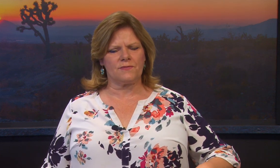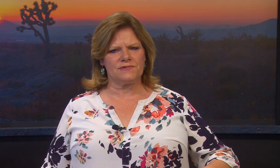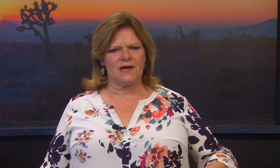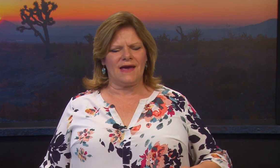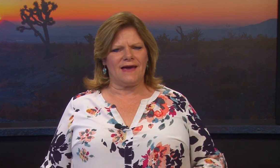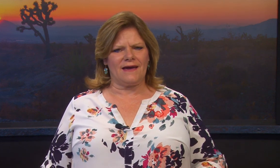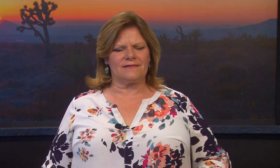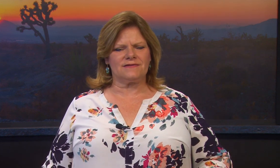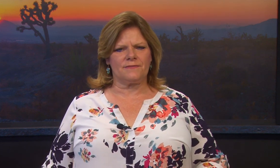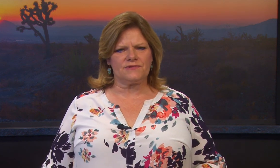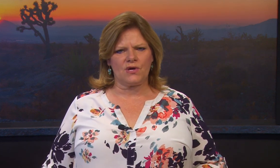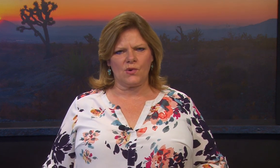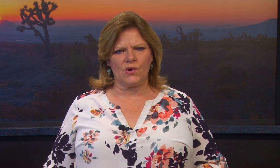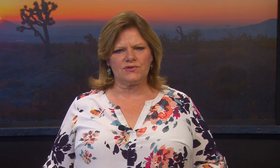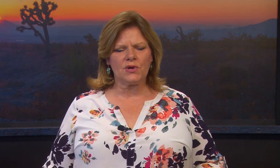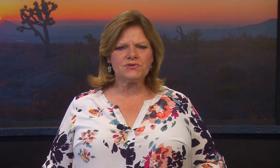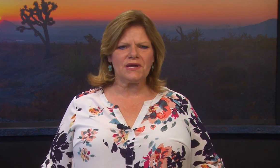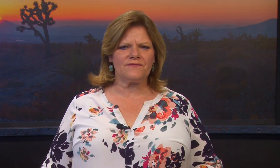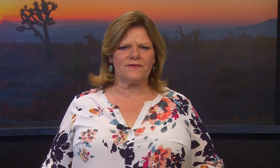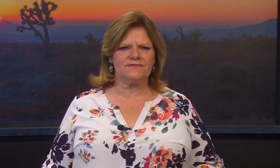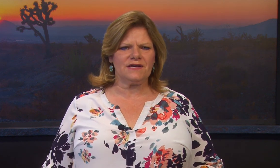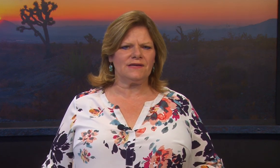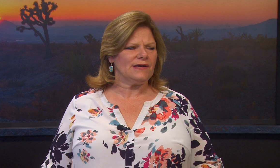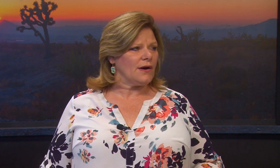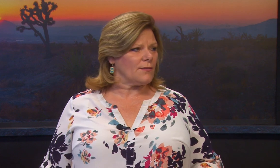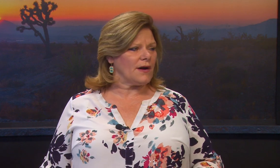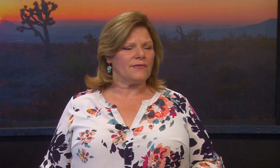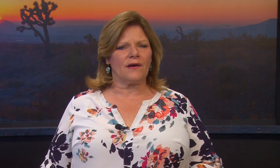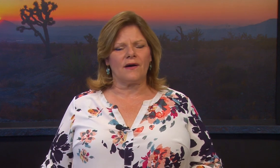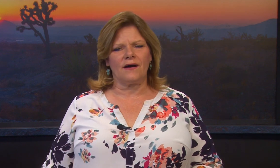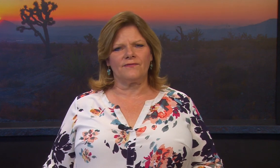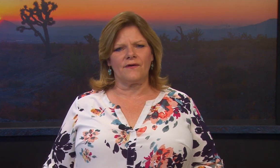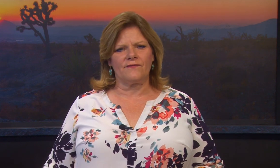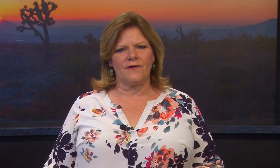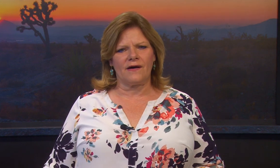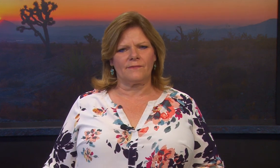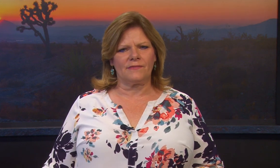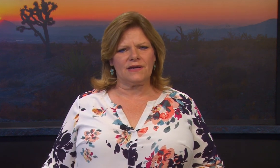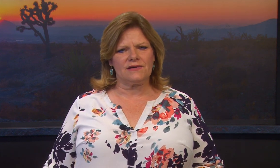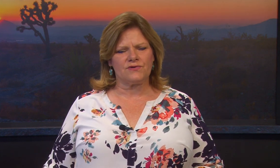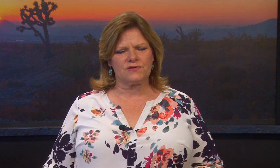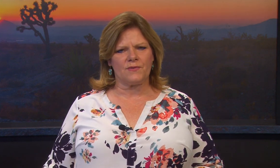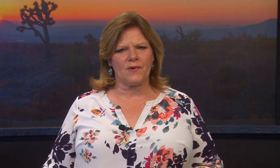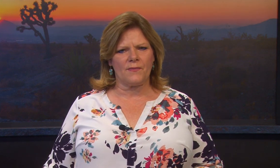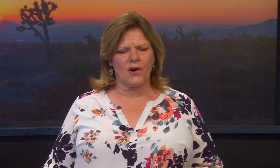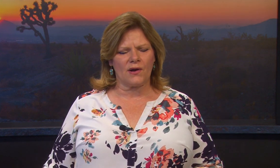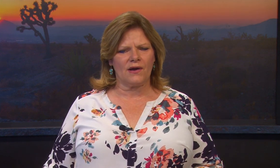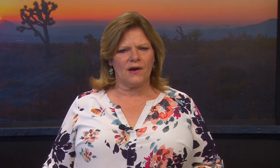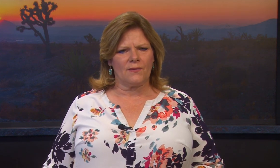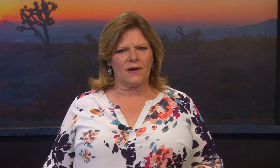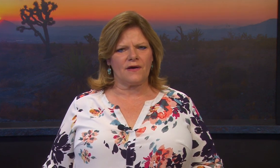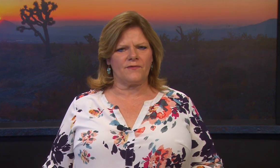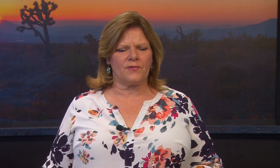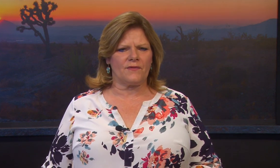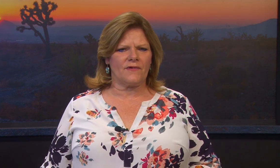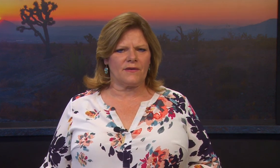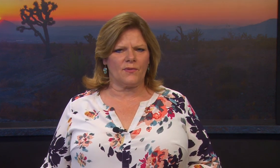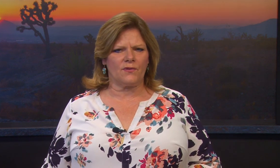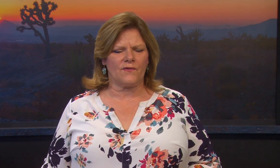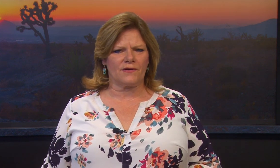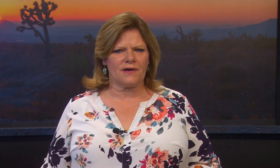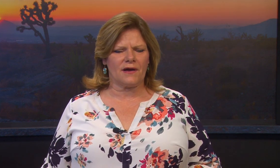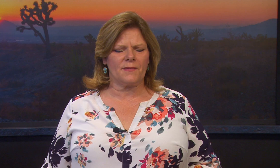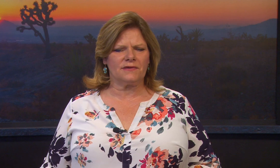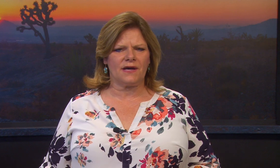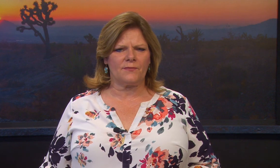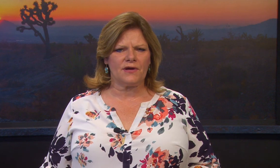with the storms. And so it starts at 815 right there off of Ian Deutsch Memorial Park right off of Pahrump Valley